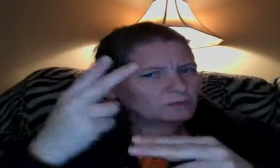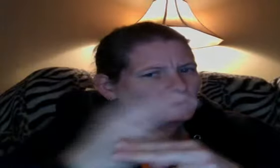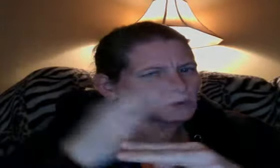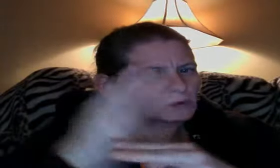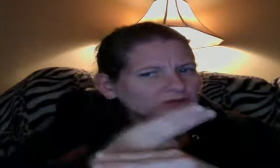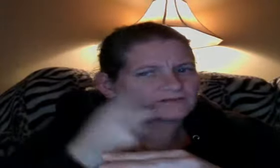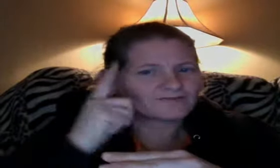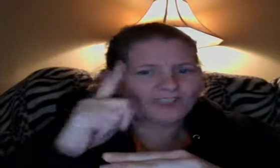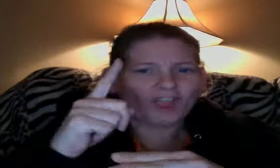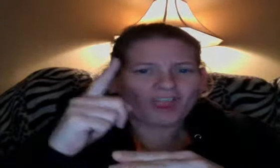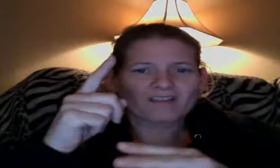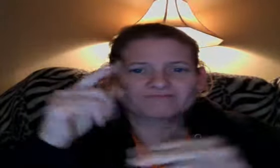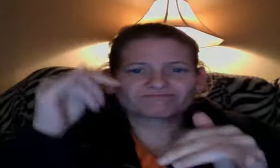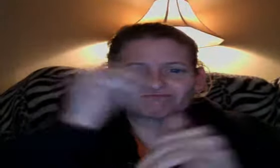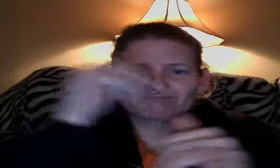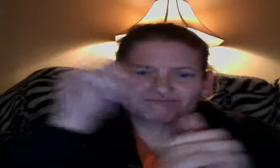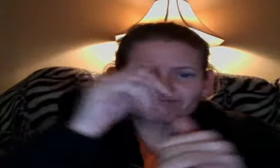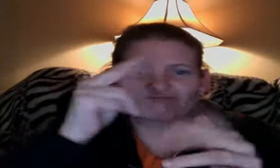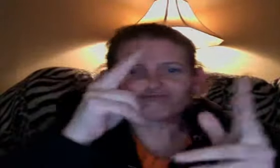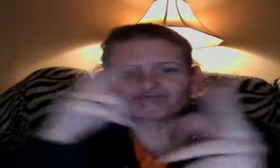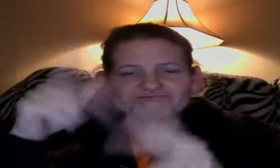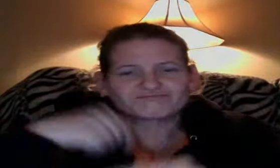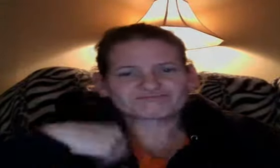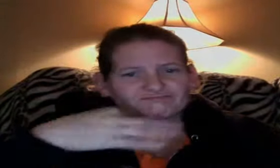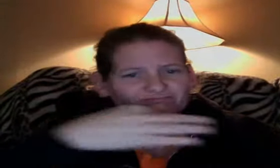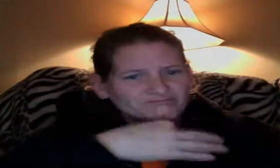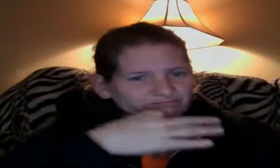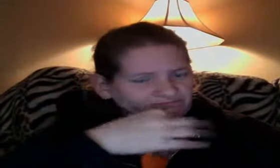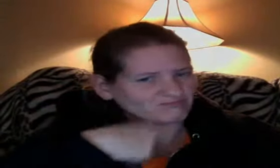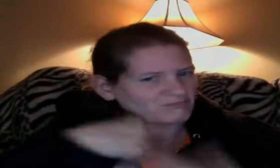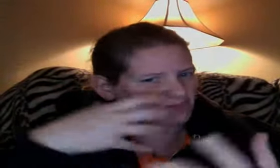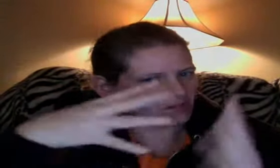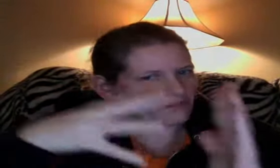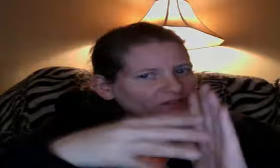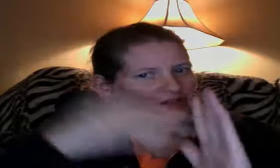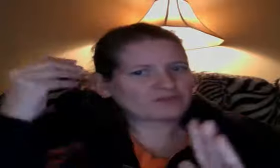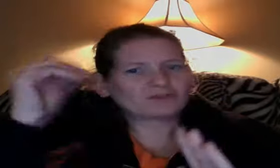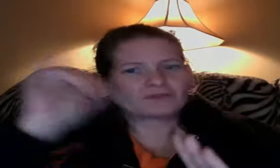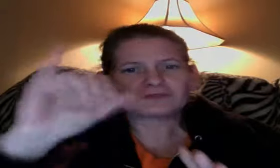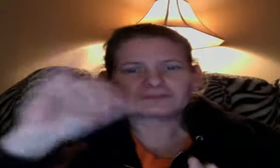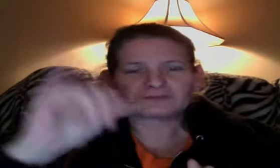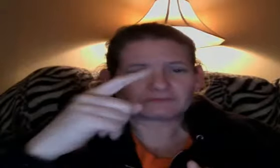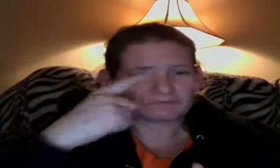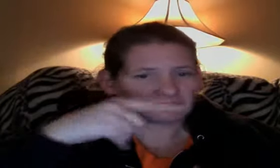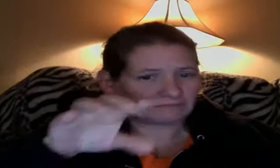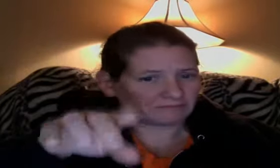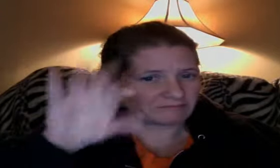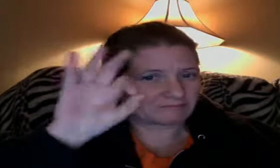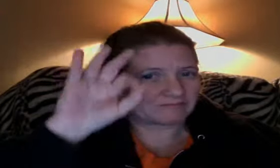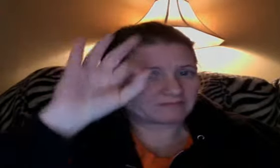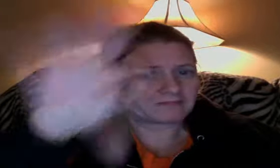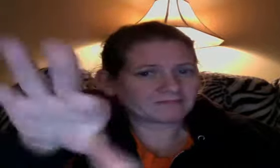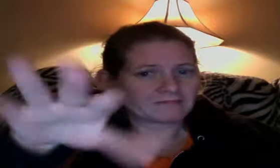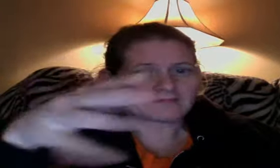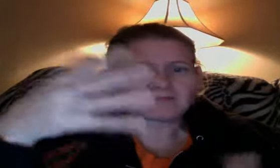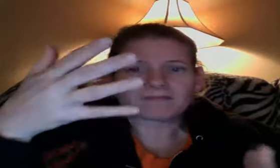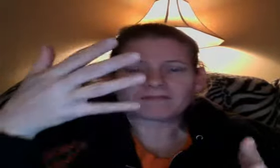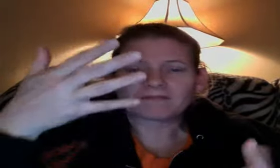in? What color is baby duck in? Purple. That one? That's green, Jaden. Green.